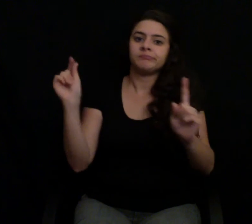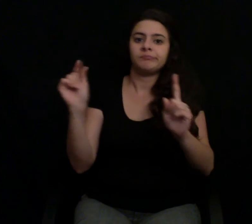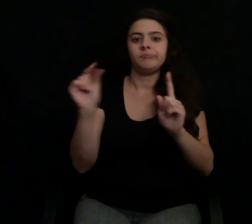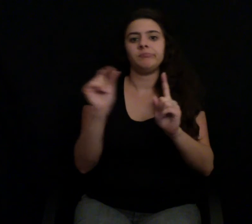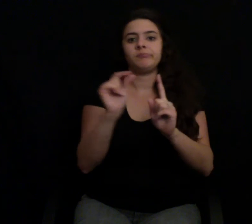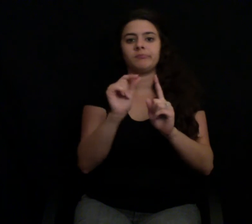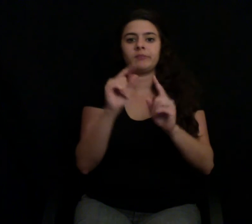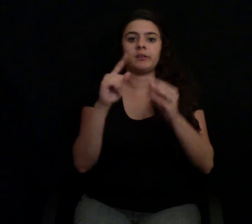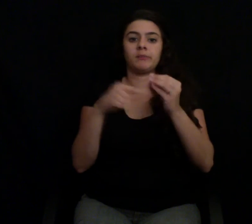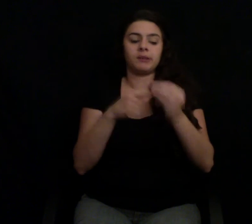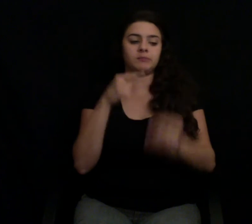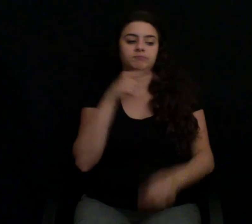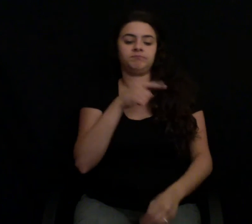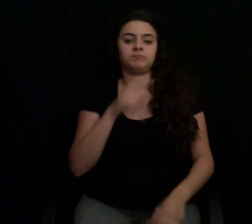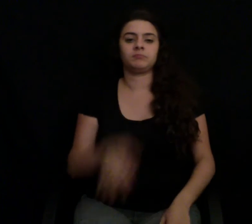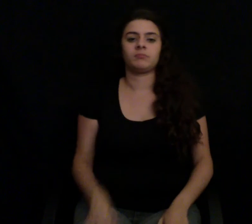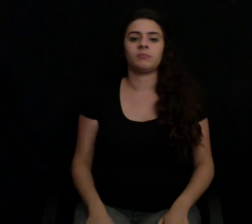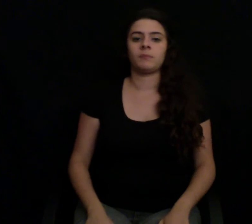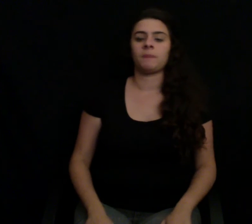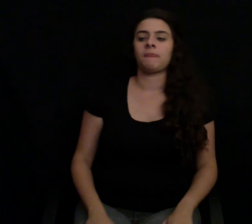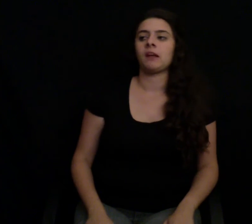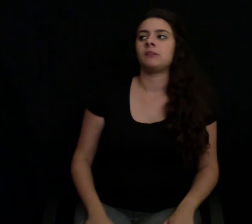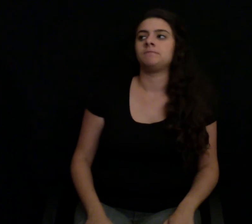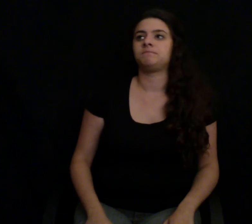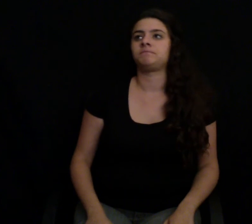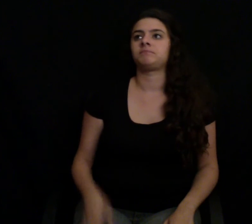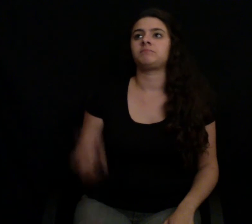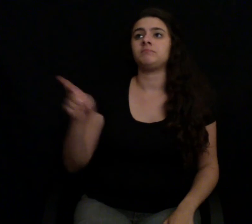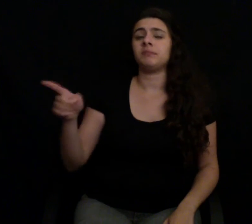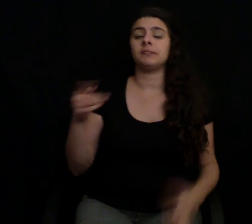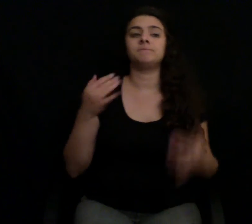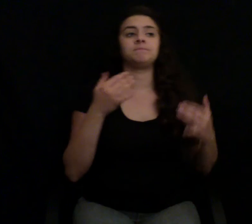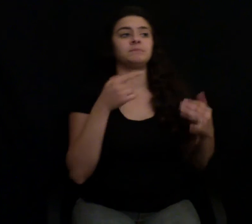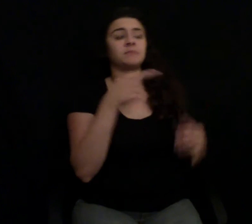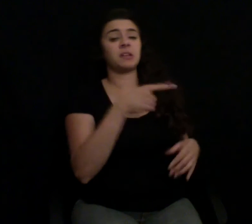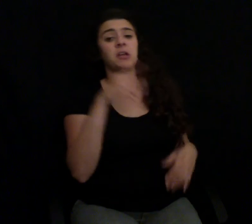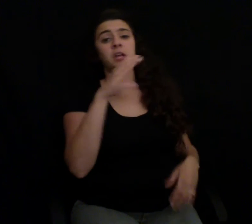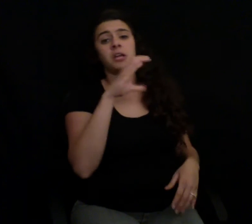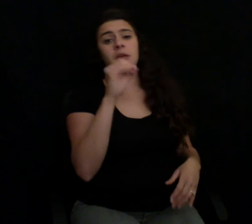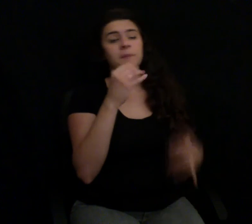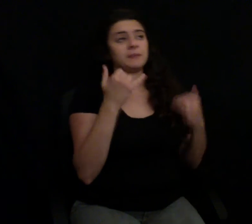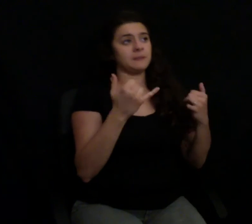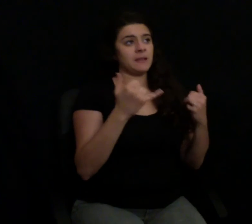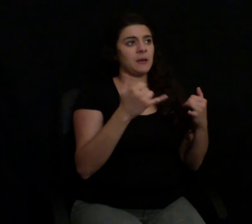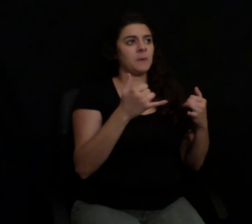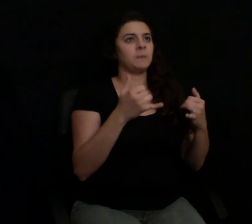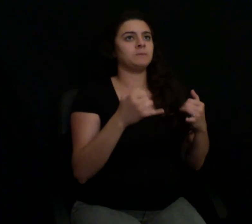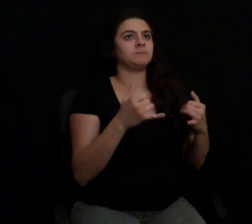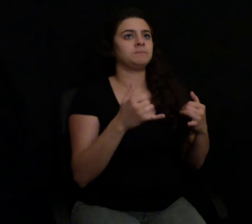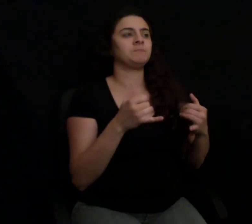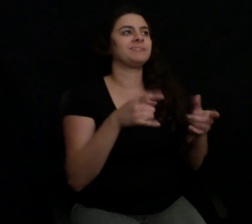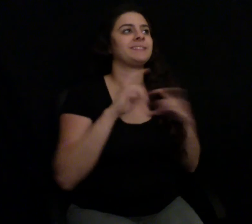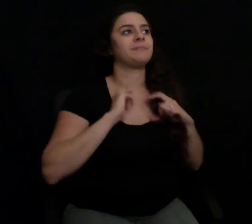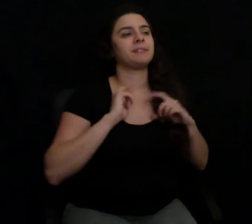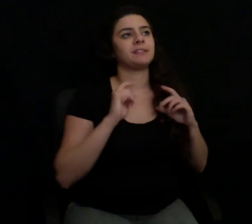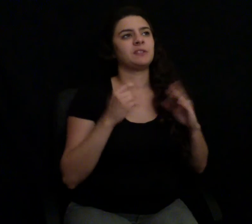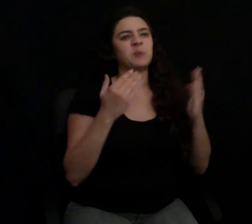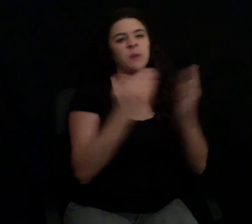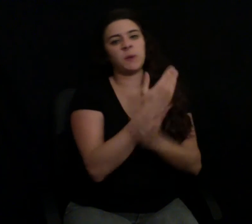arrest. No biggie. You know, just more annoying than anything because it can be done silently.